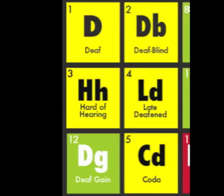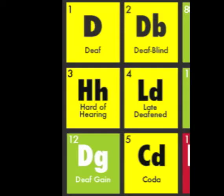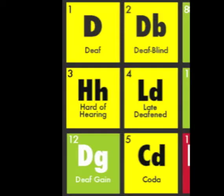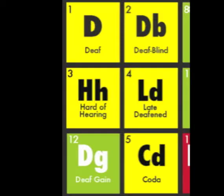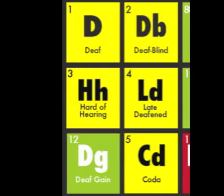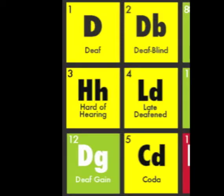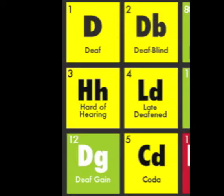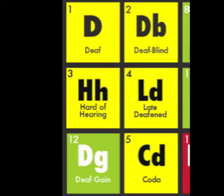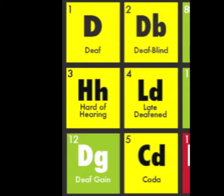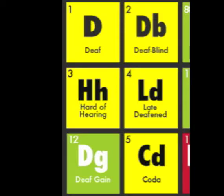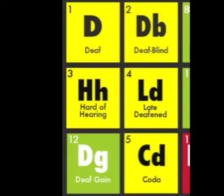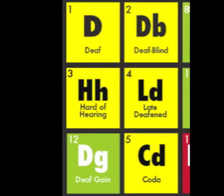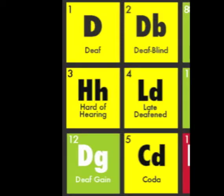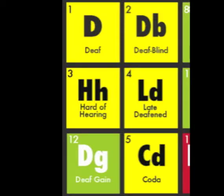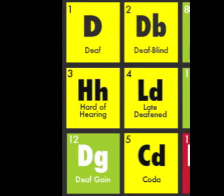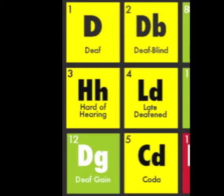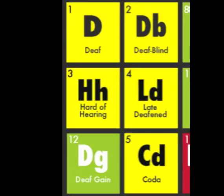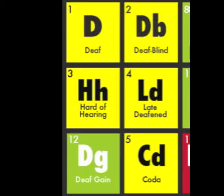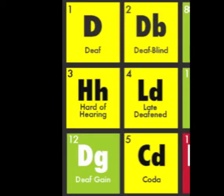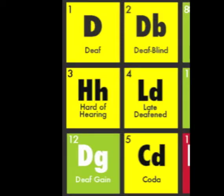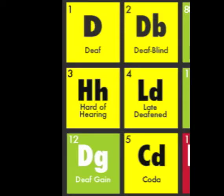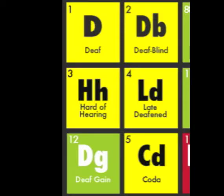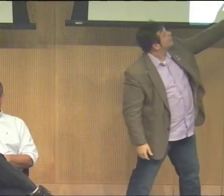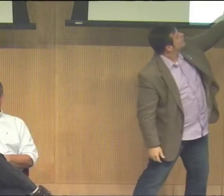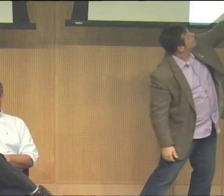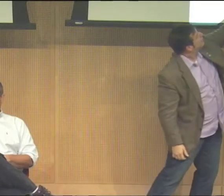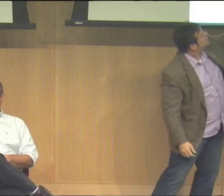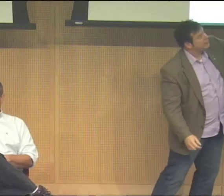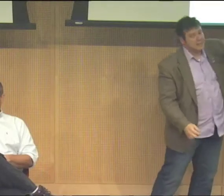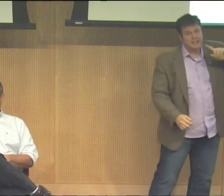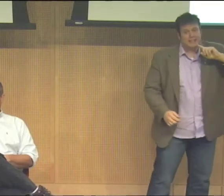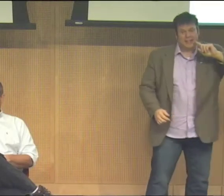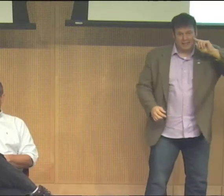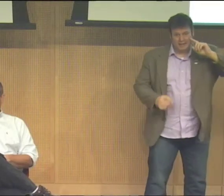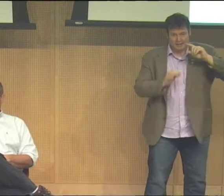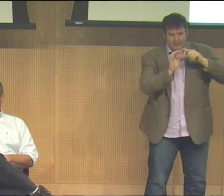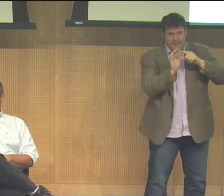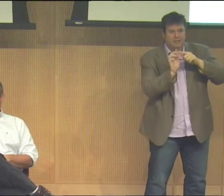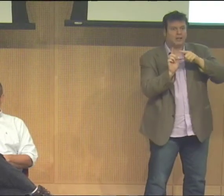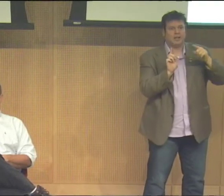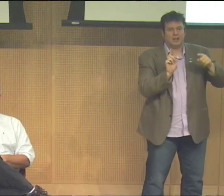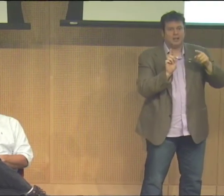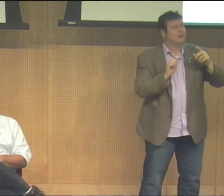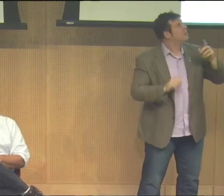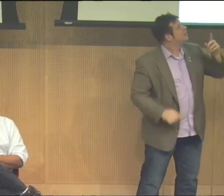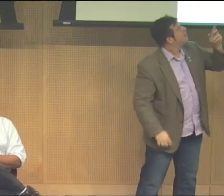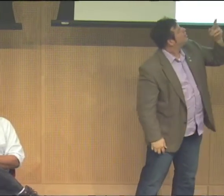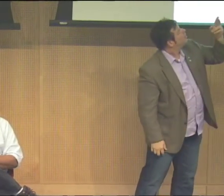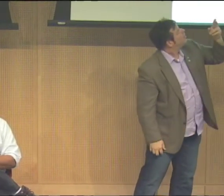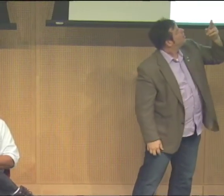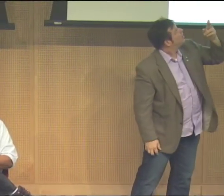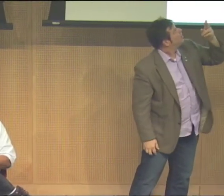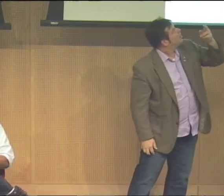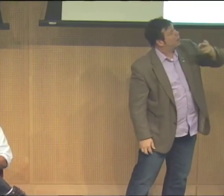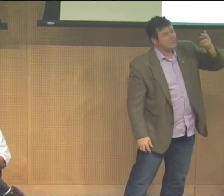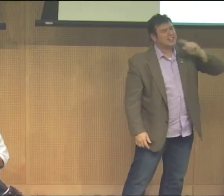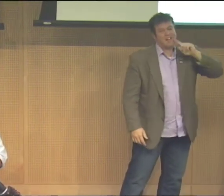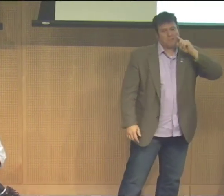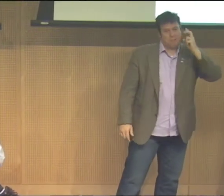you see it in person. But if you look at the color key, see